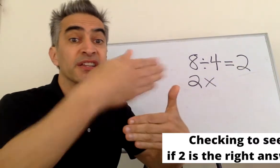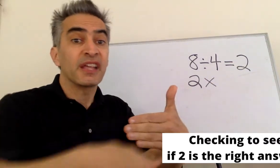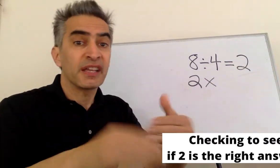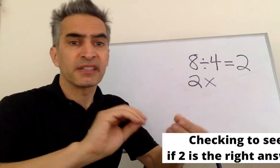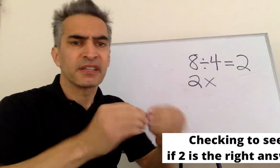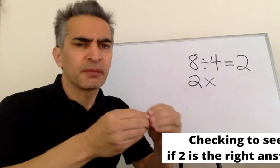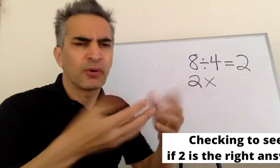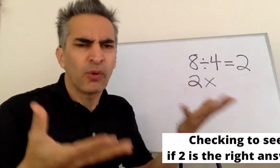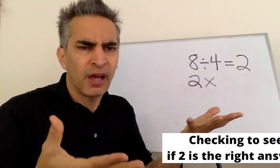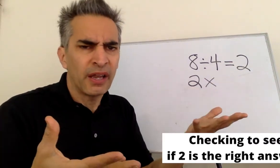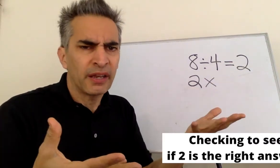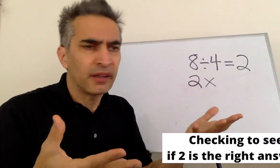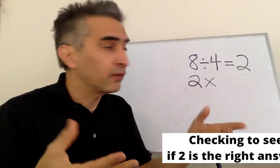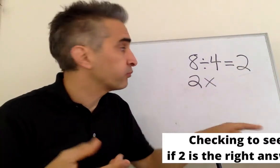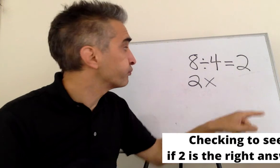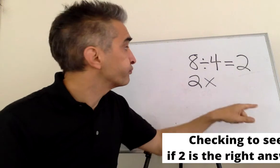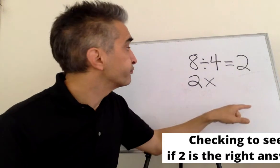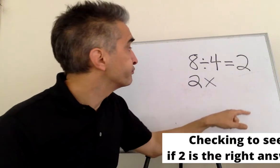The next number we use is